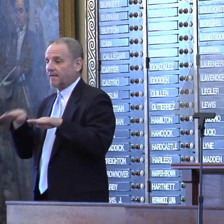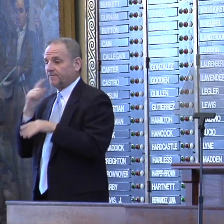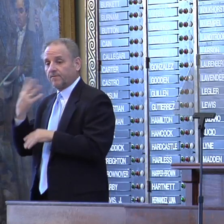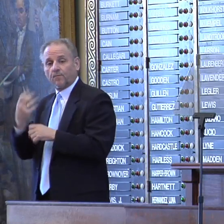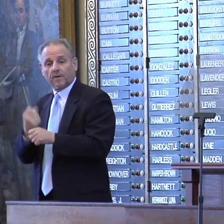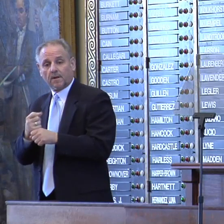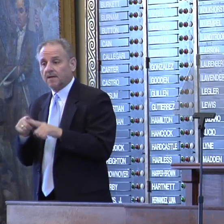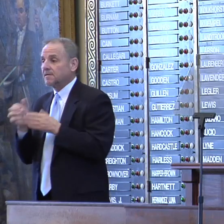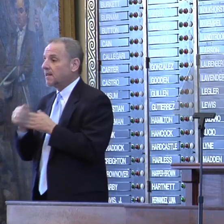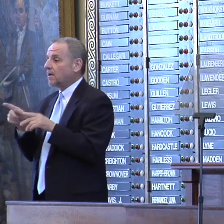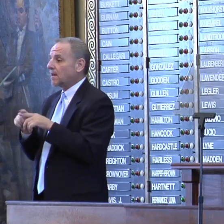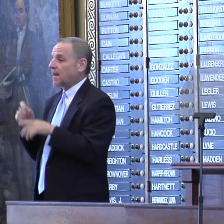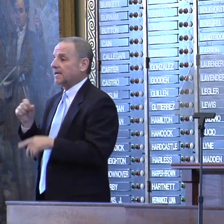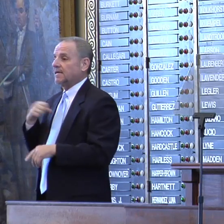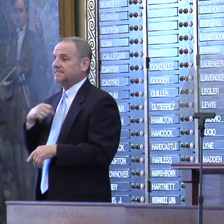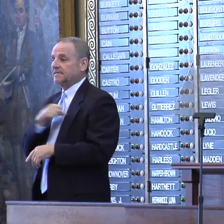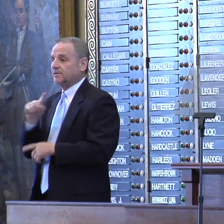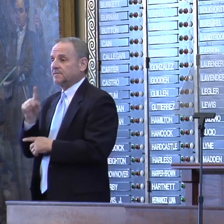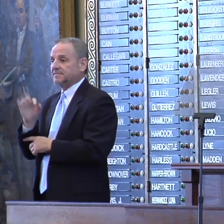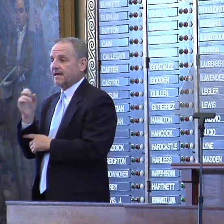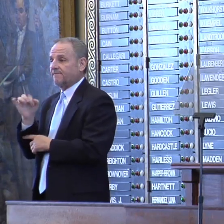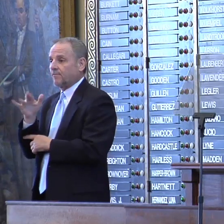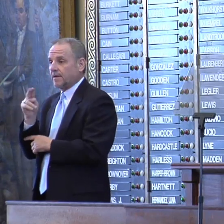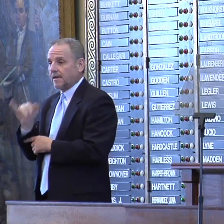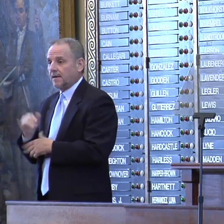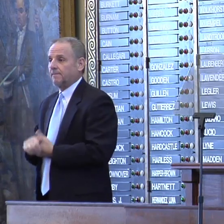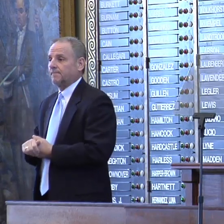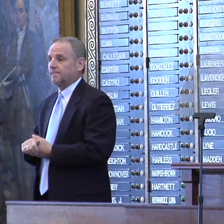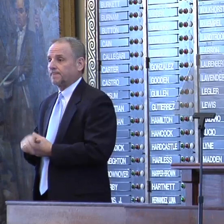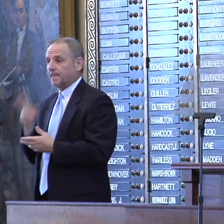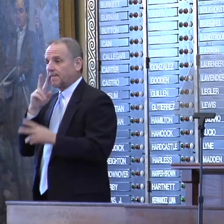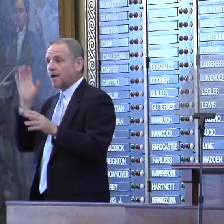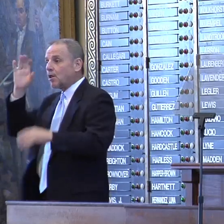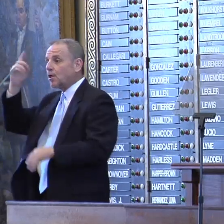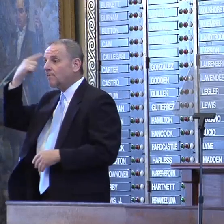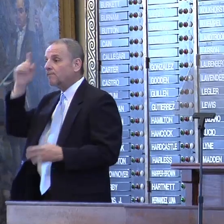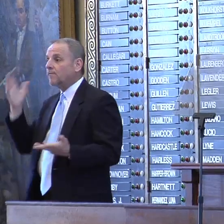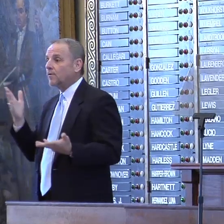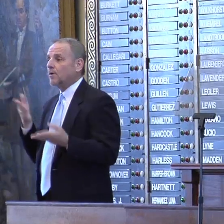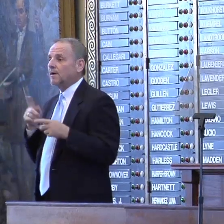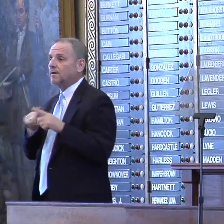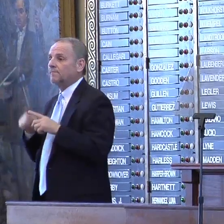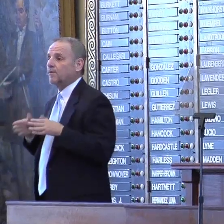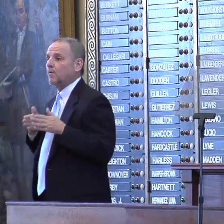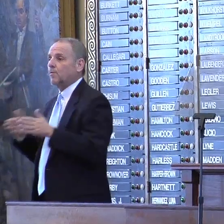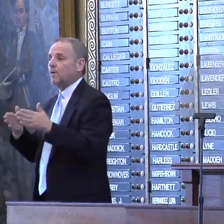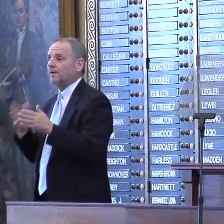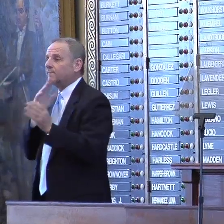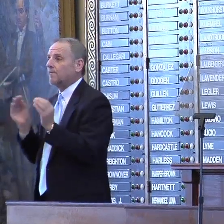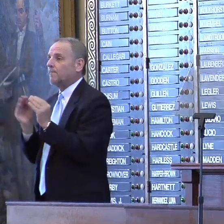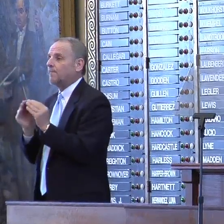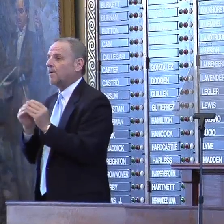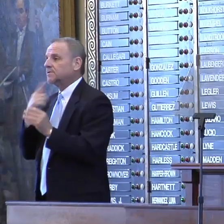leaders like Senator Zaffirini, as they look for ways to, for